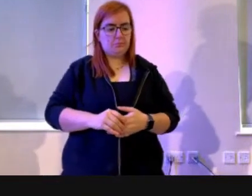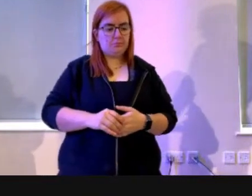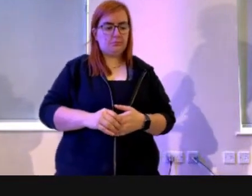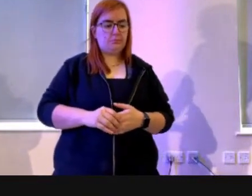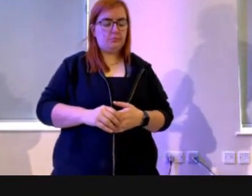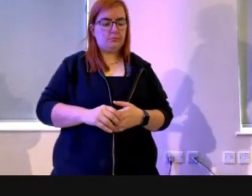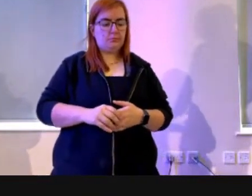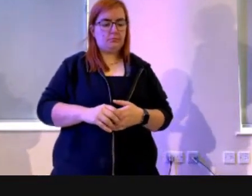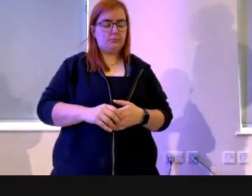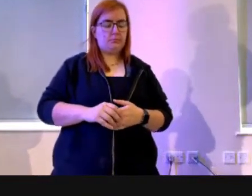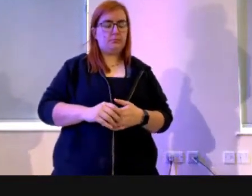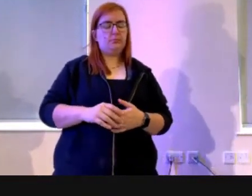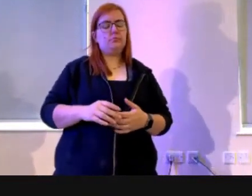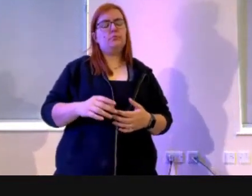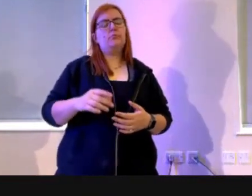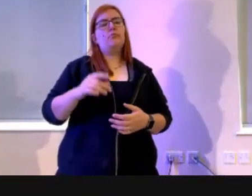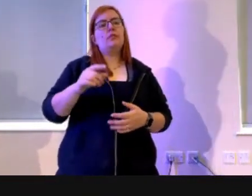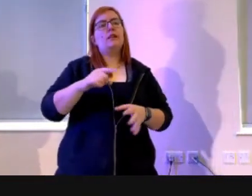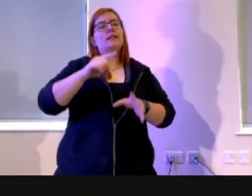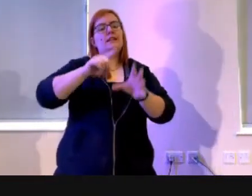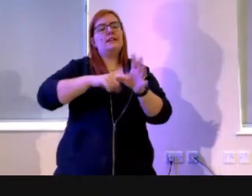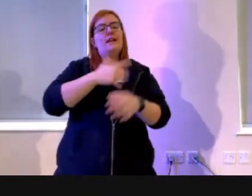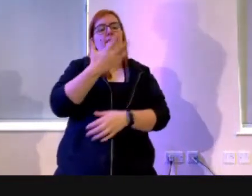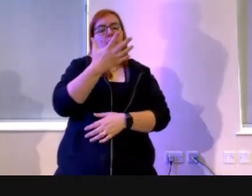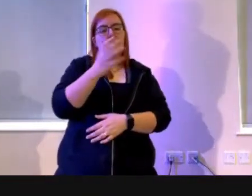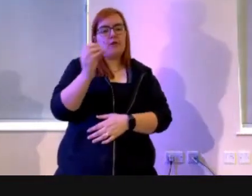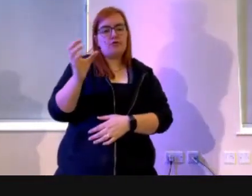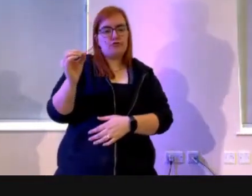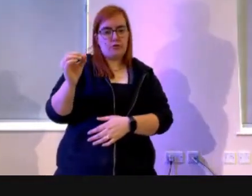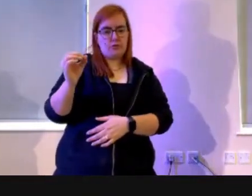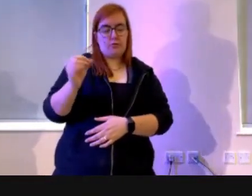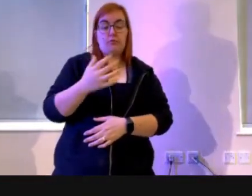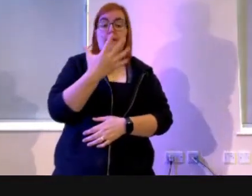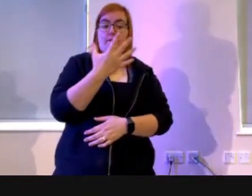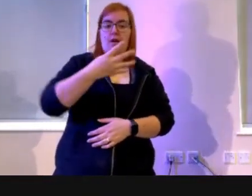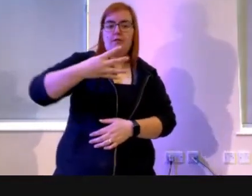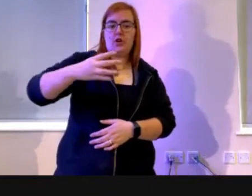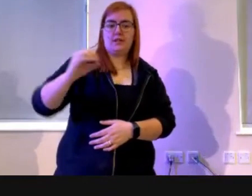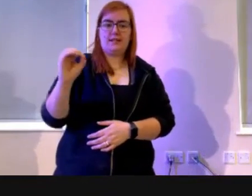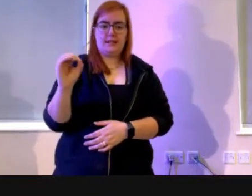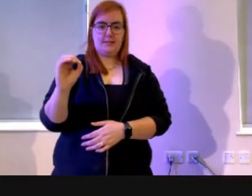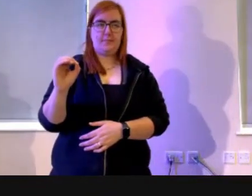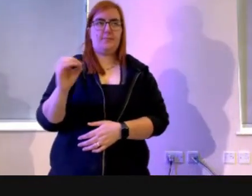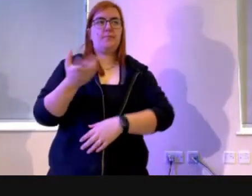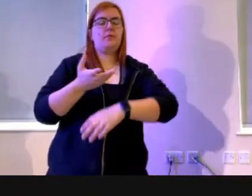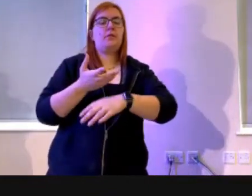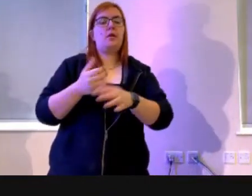In AD 590, Pope Gregory I